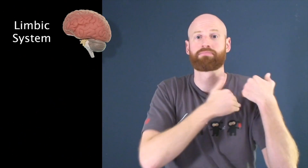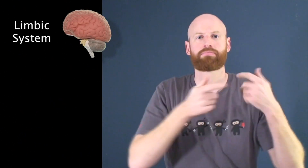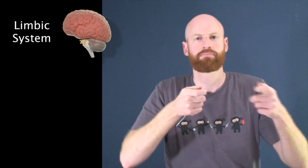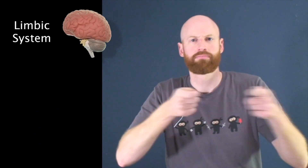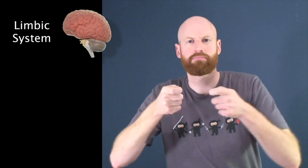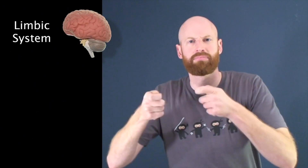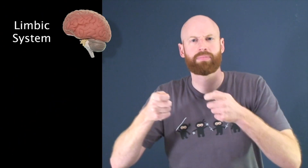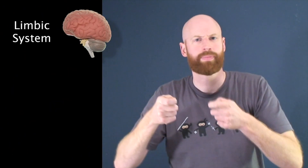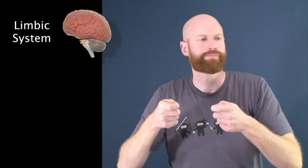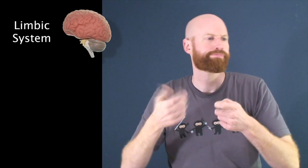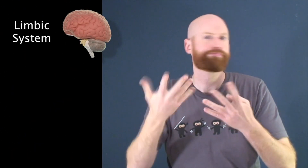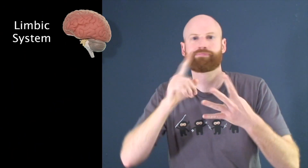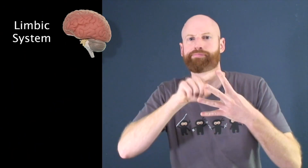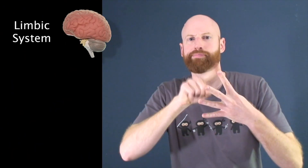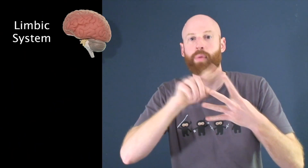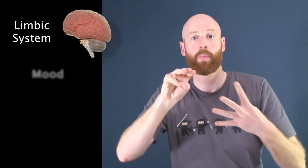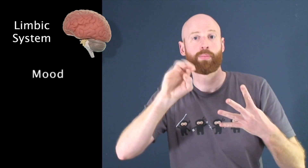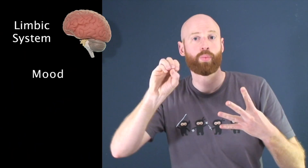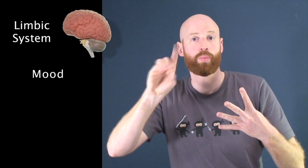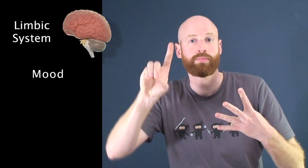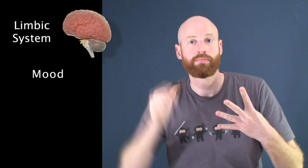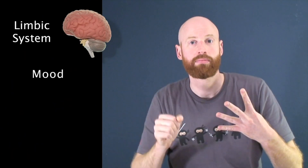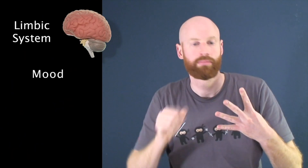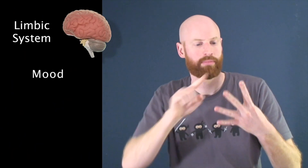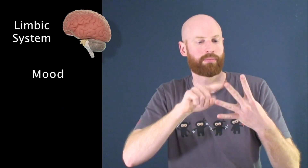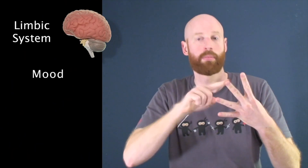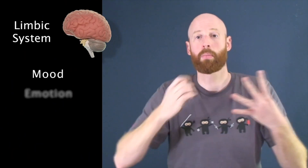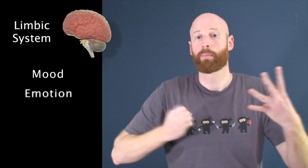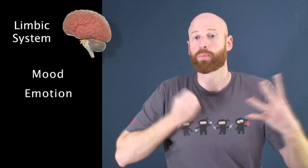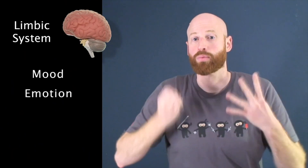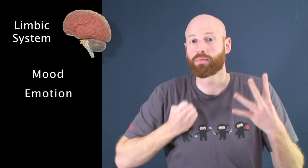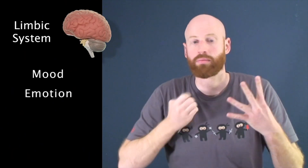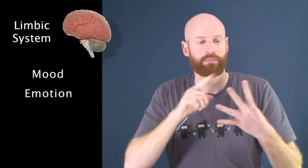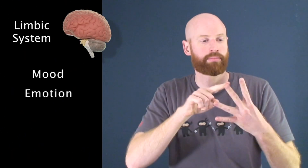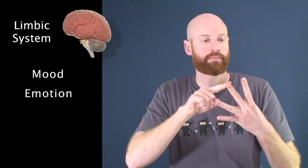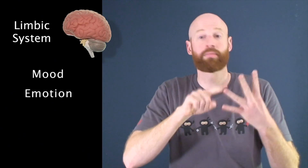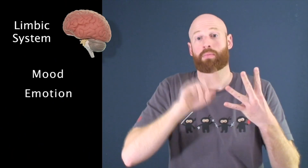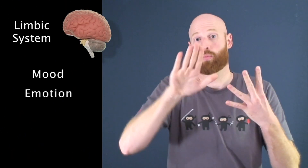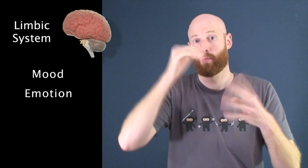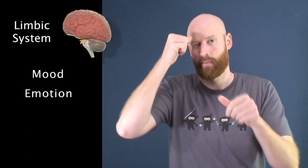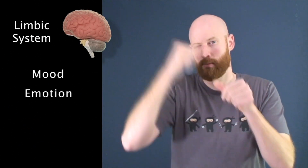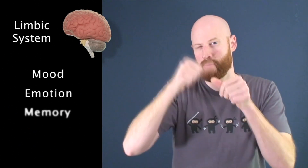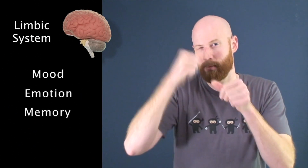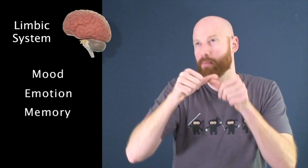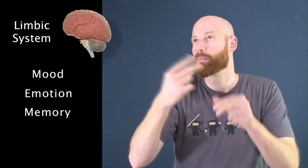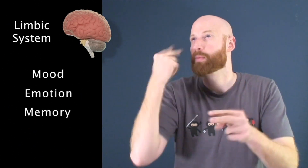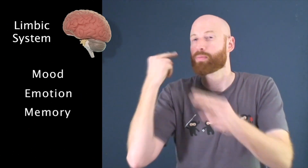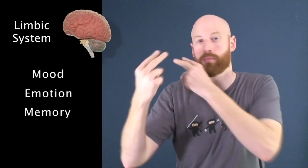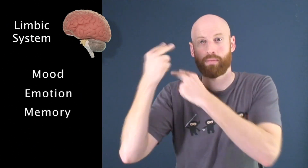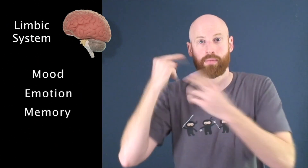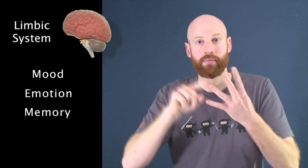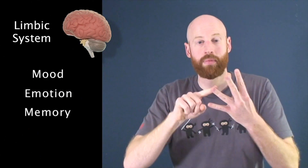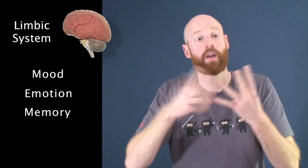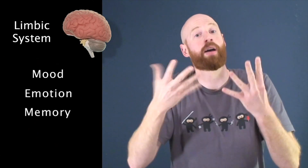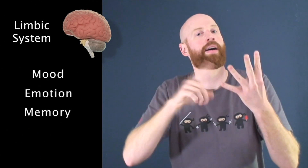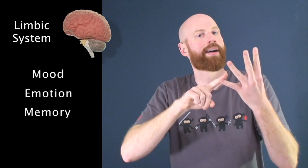including mood emotion your memories and even the sense of smell